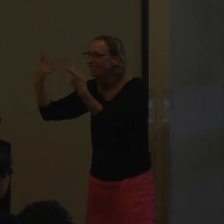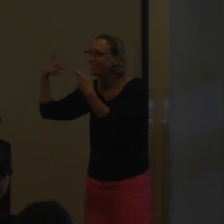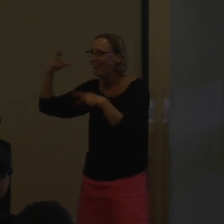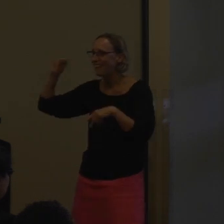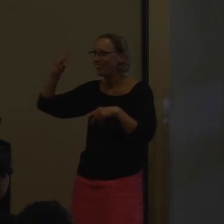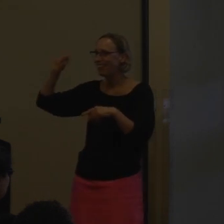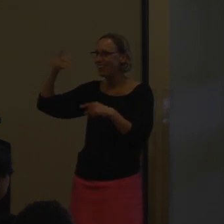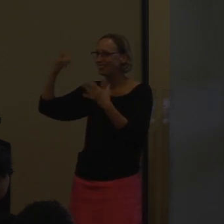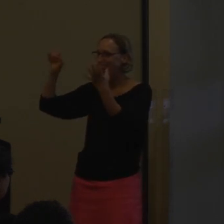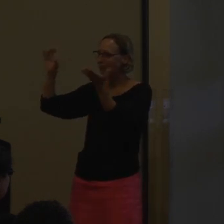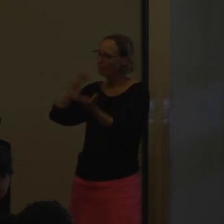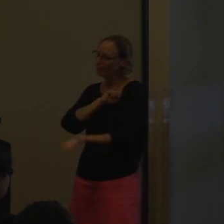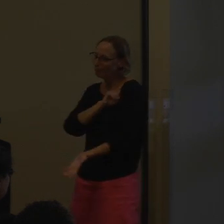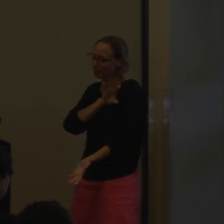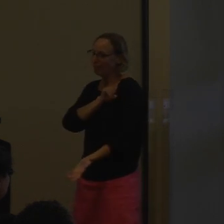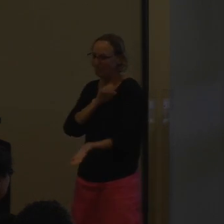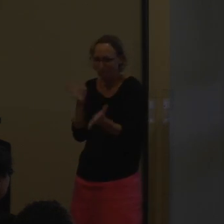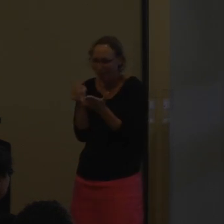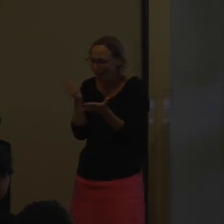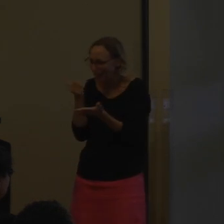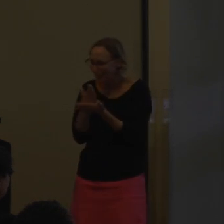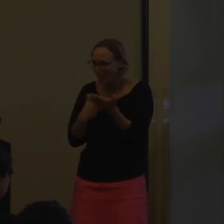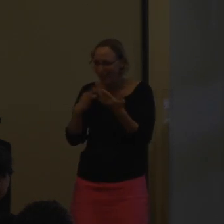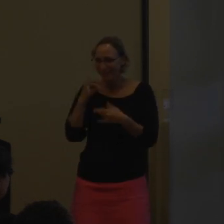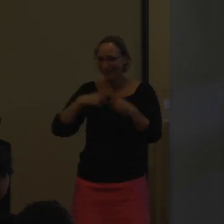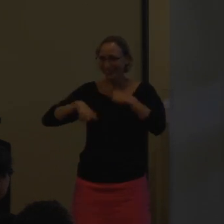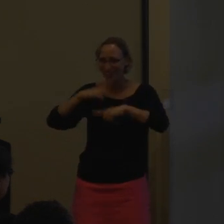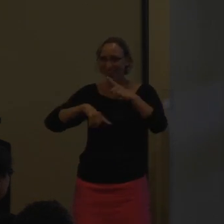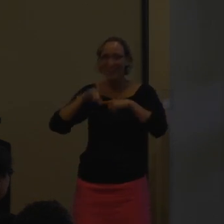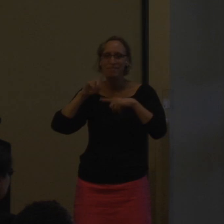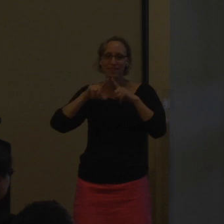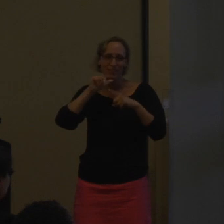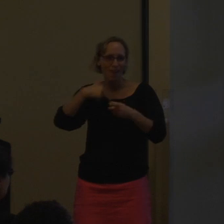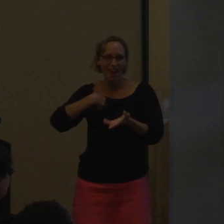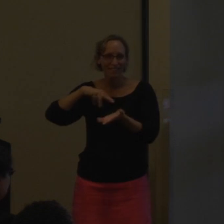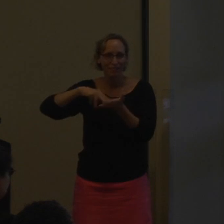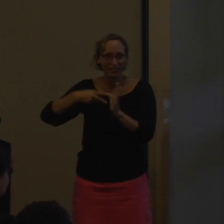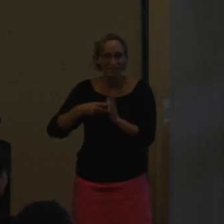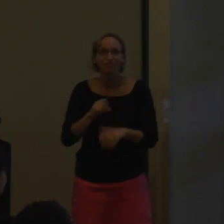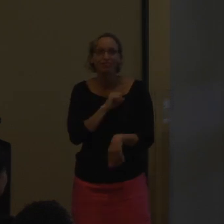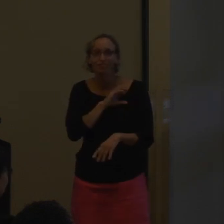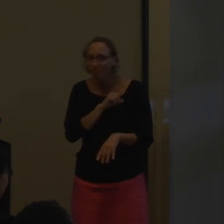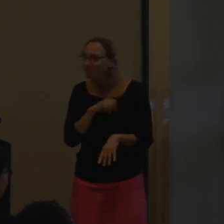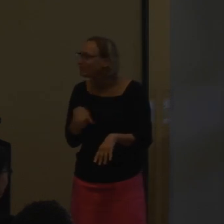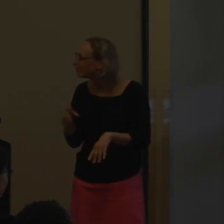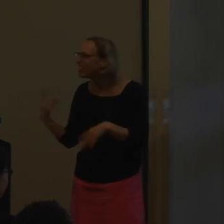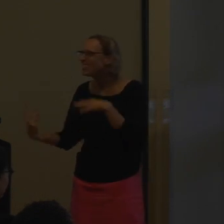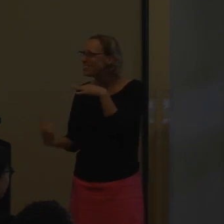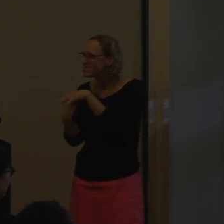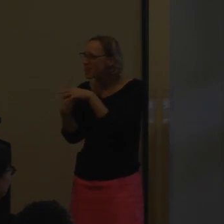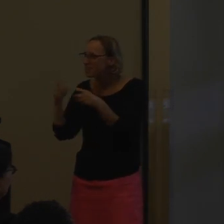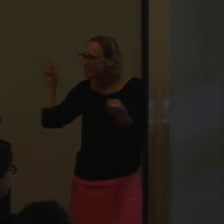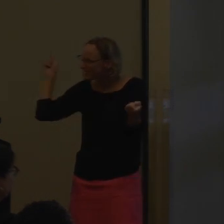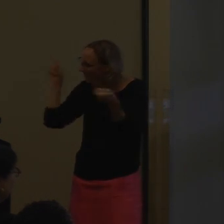And with the deaf, they could see that, and it was activated. And even the smallest part of sign language, which didn't have a meaning,